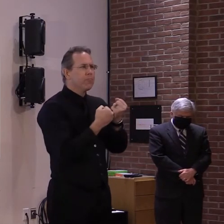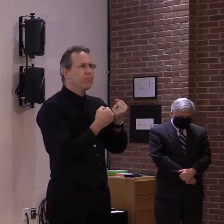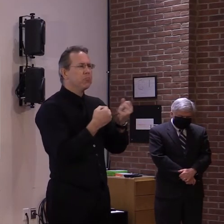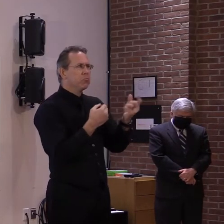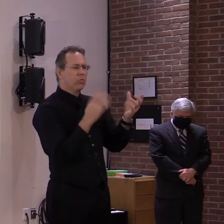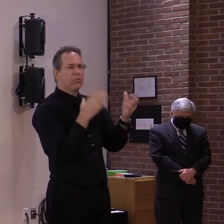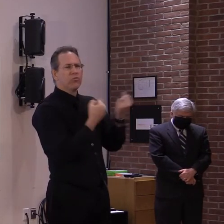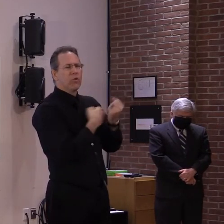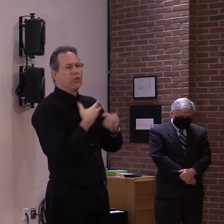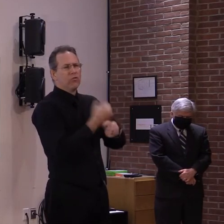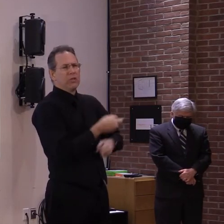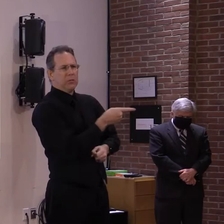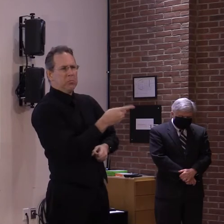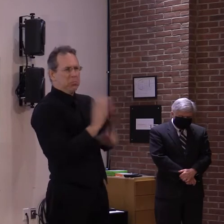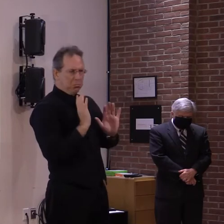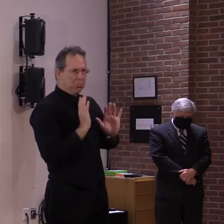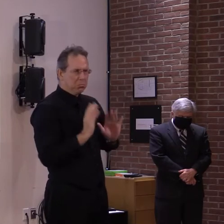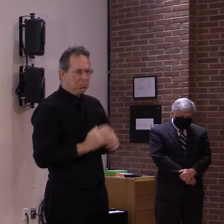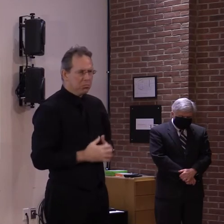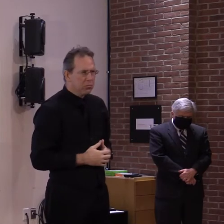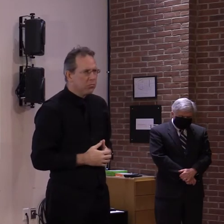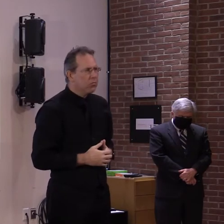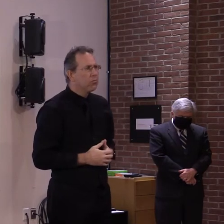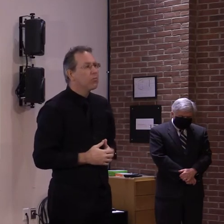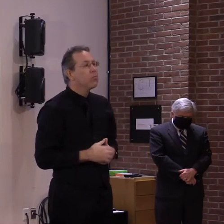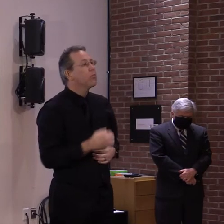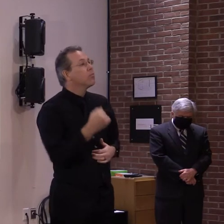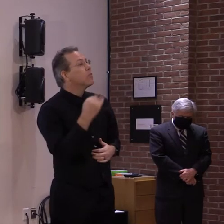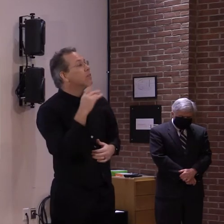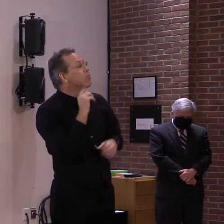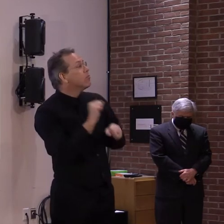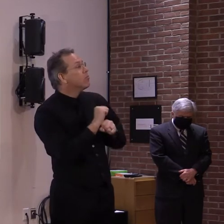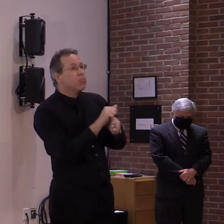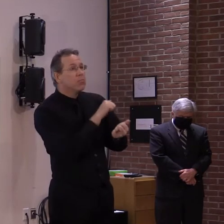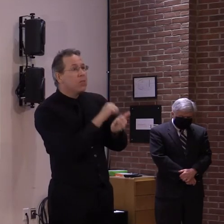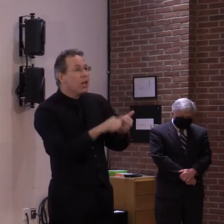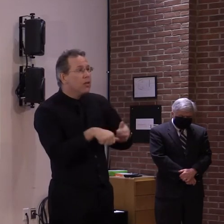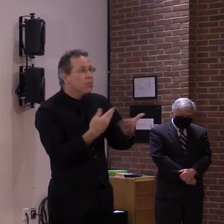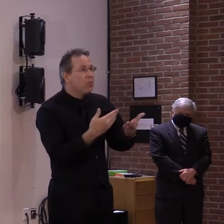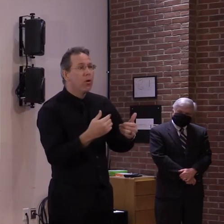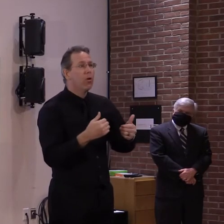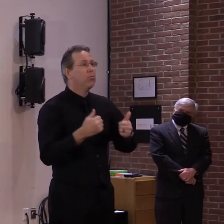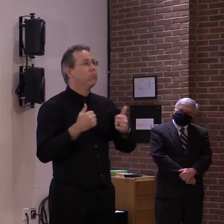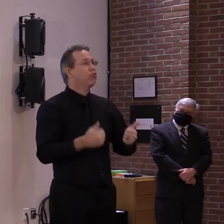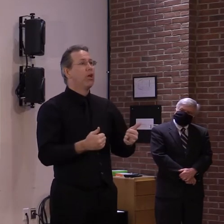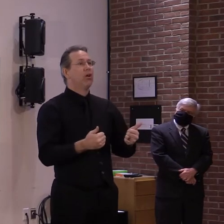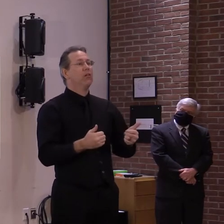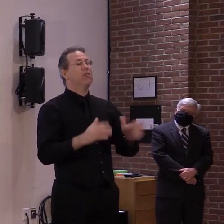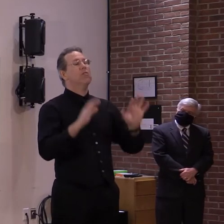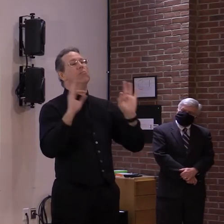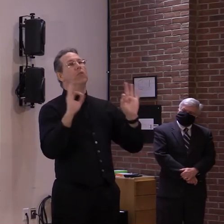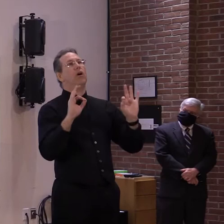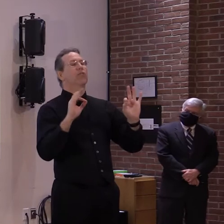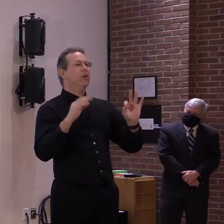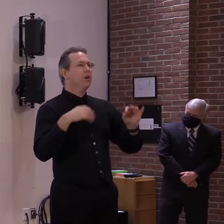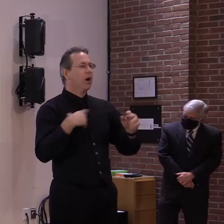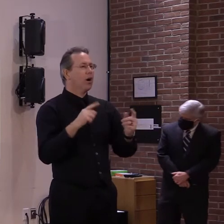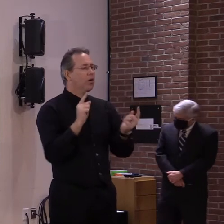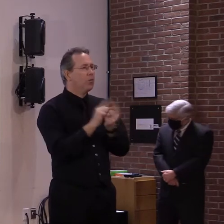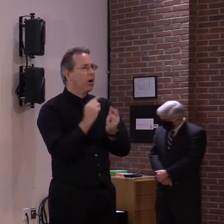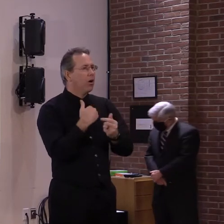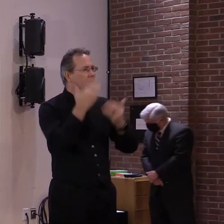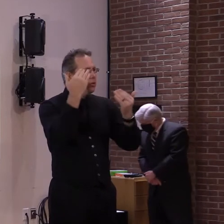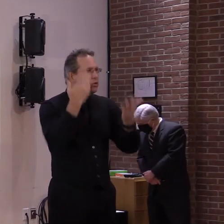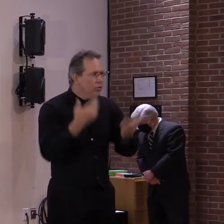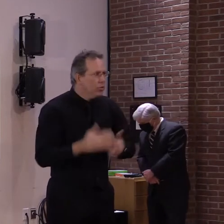Vermont if it came to fruition and is must-needed in a lot of different sectors. The